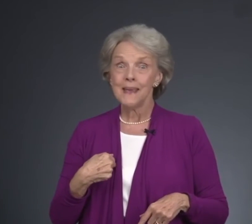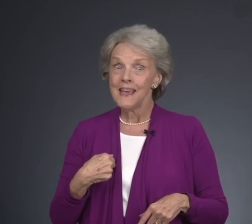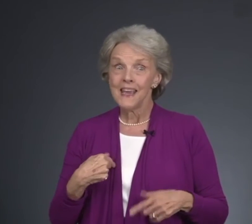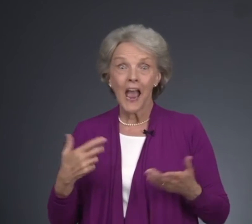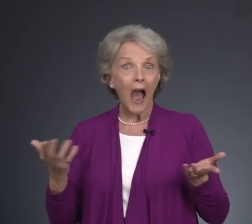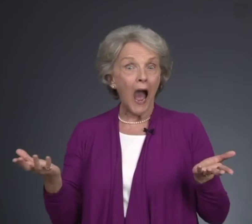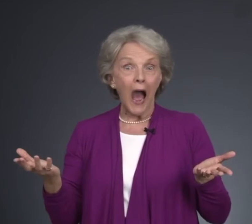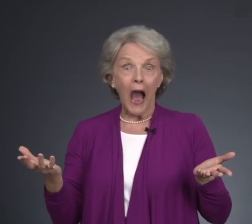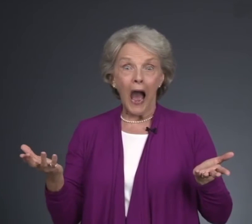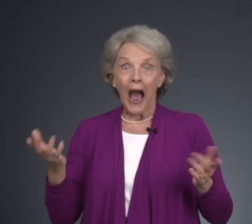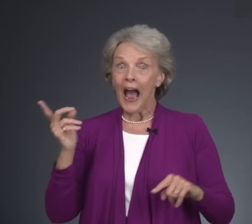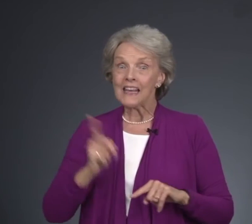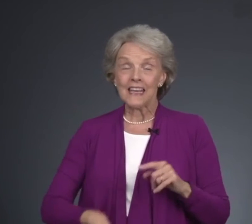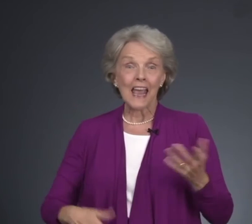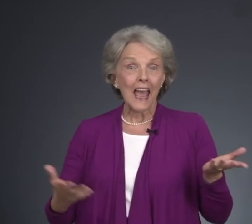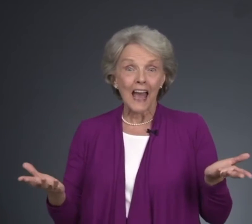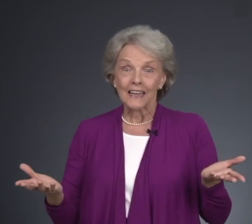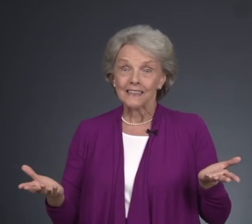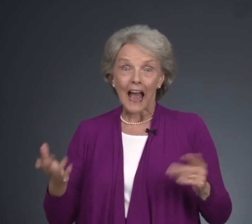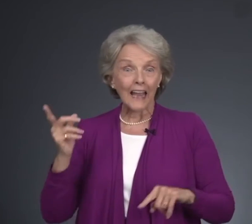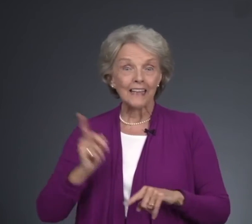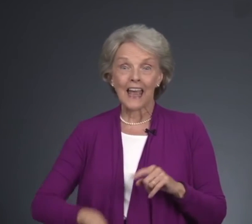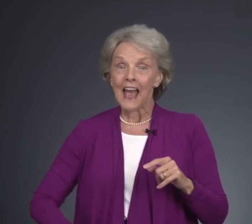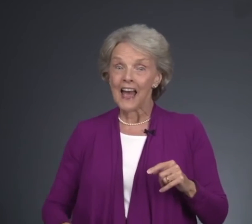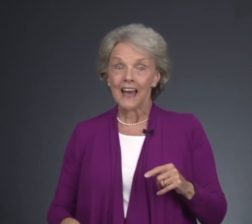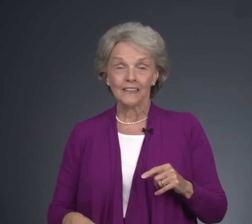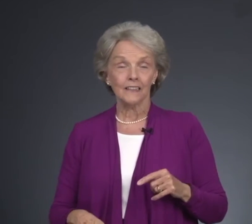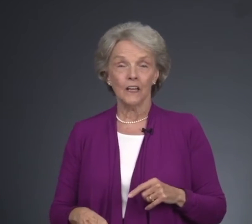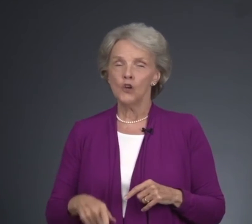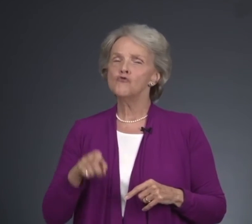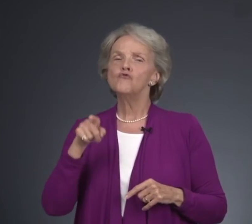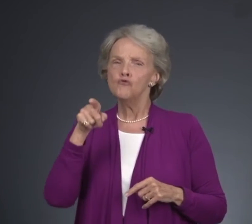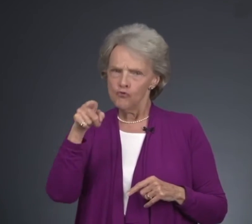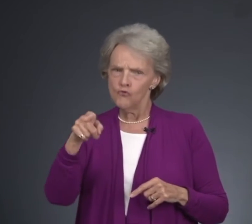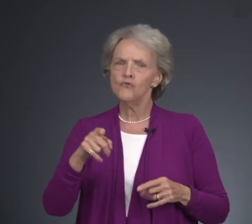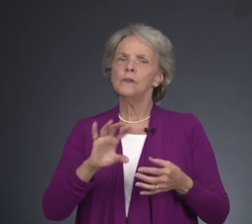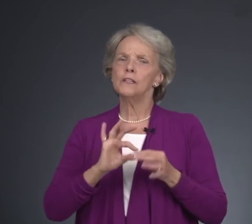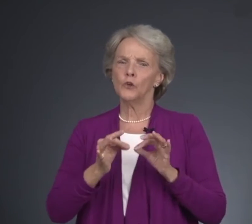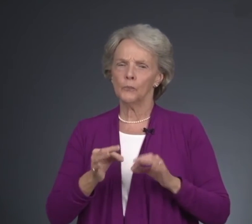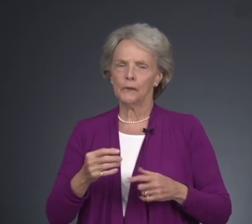me? I can't. I can't. You interpret.